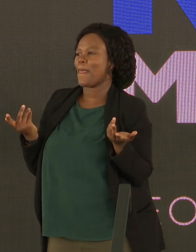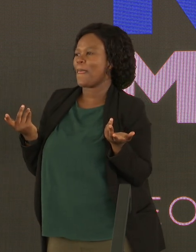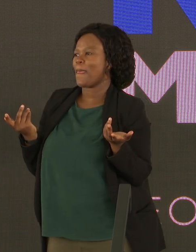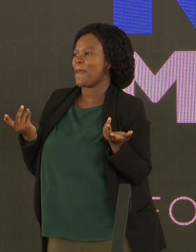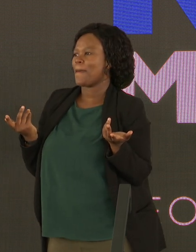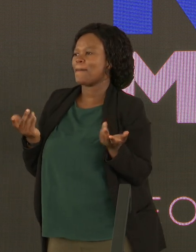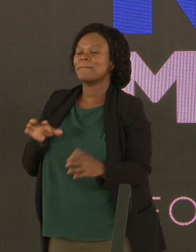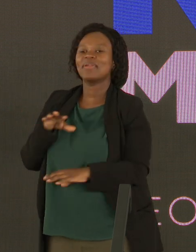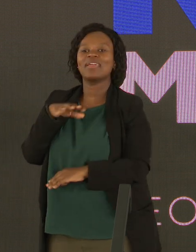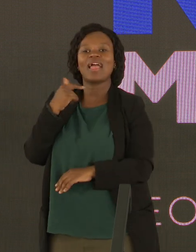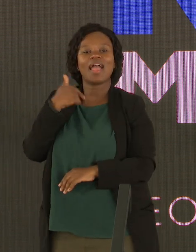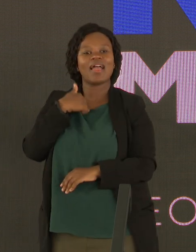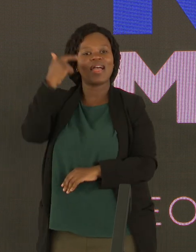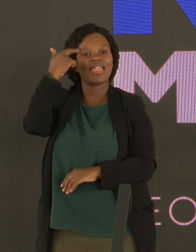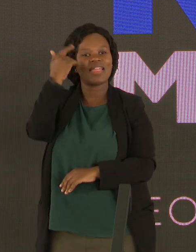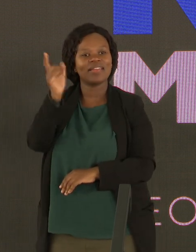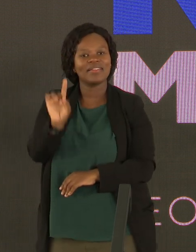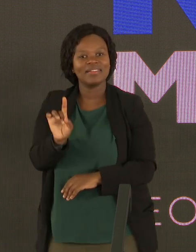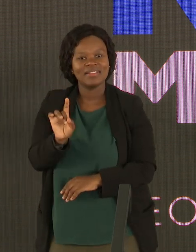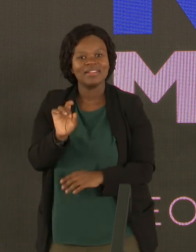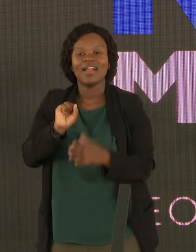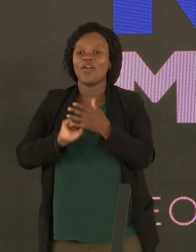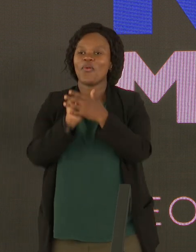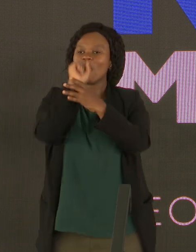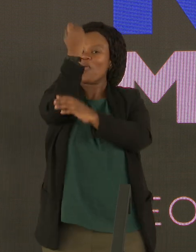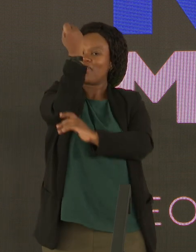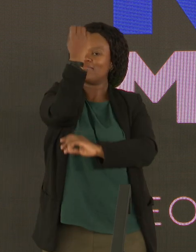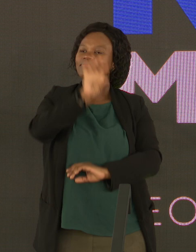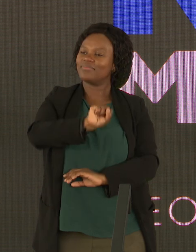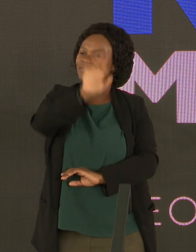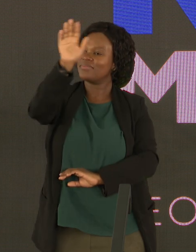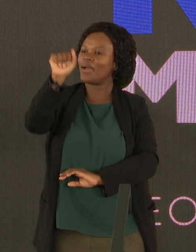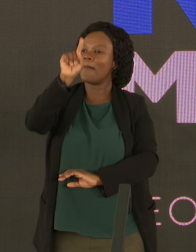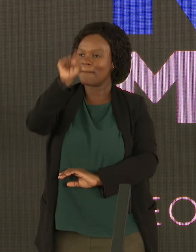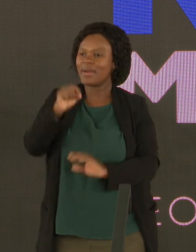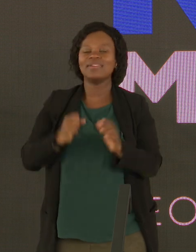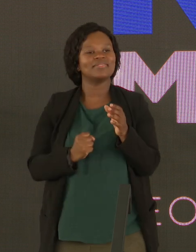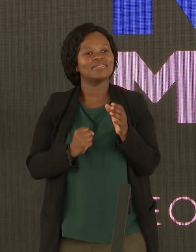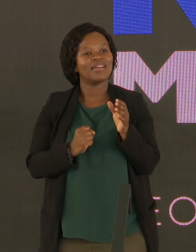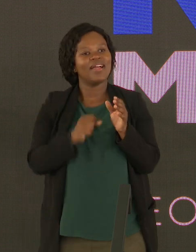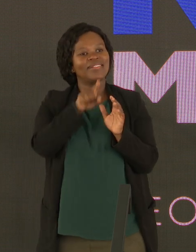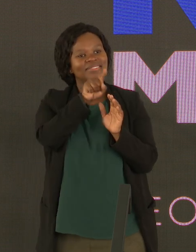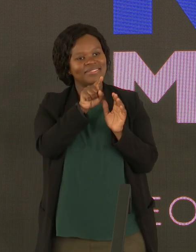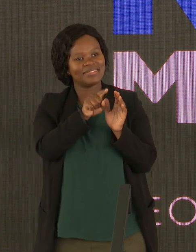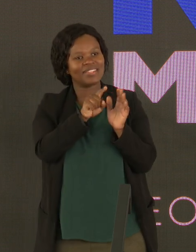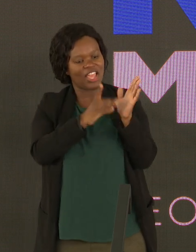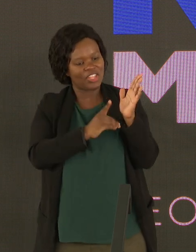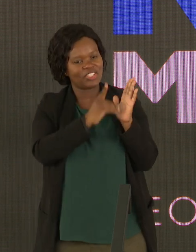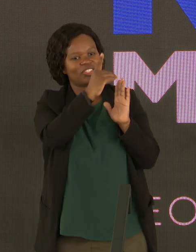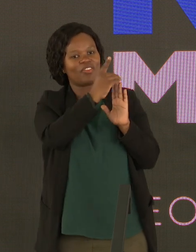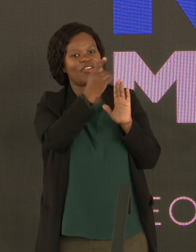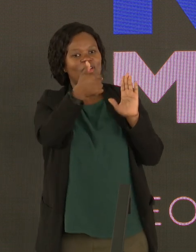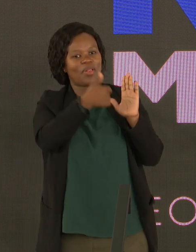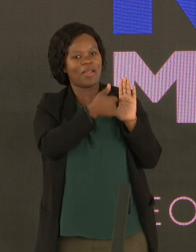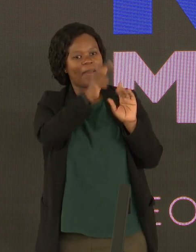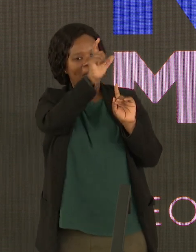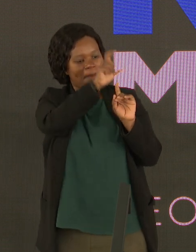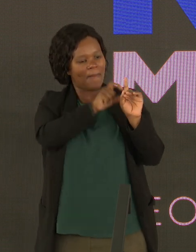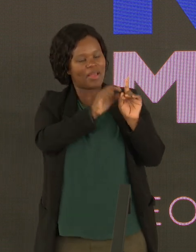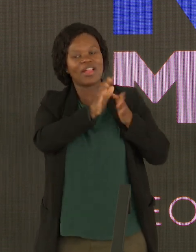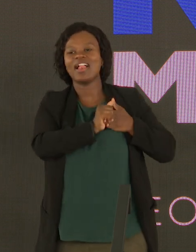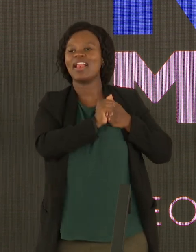And so I think Rise and Zanti must develop a Keda that is a servant leader.